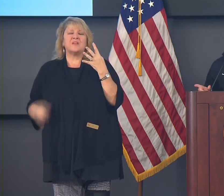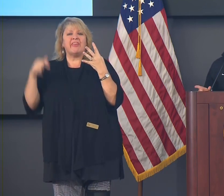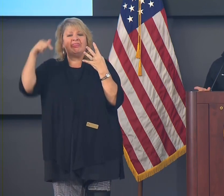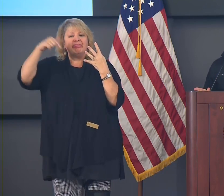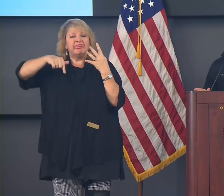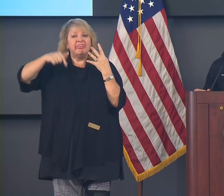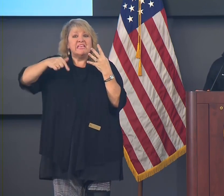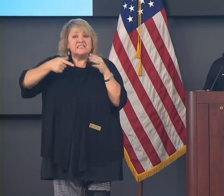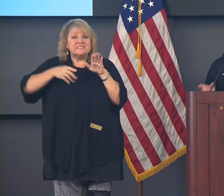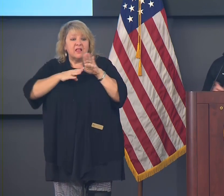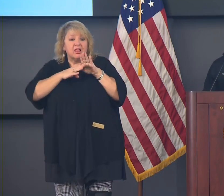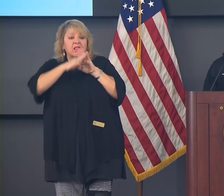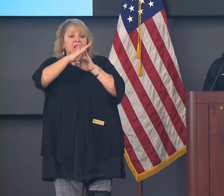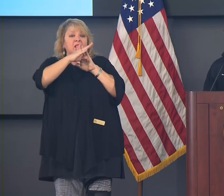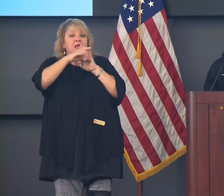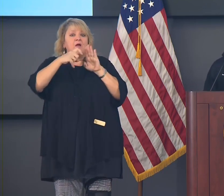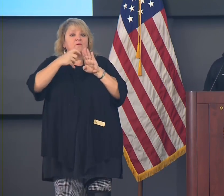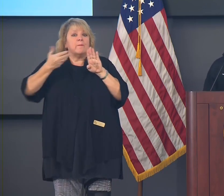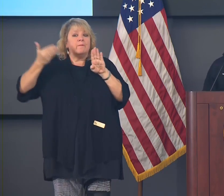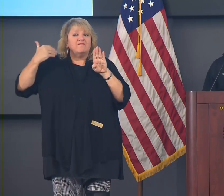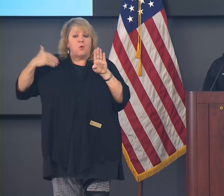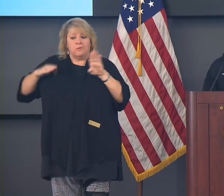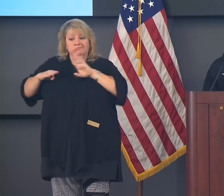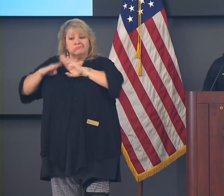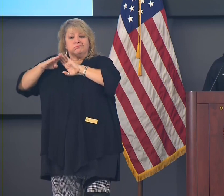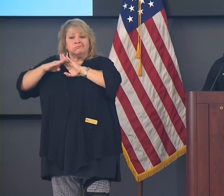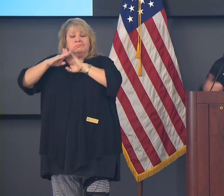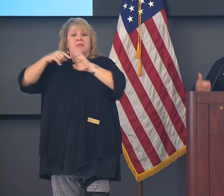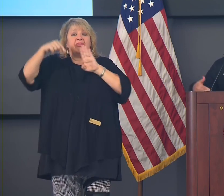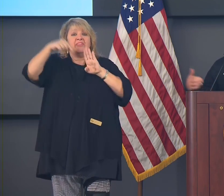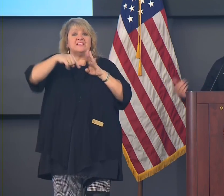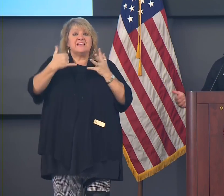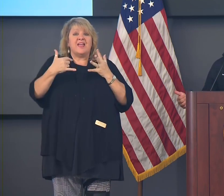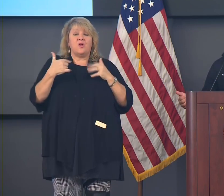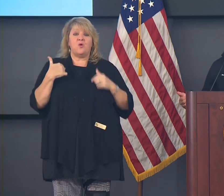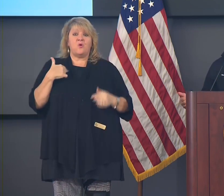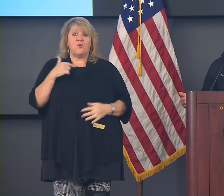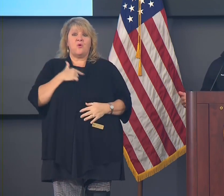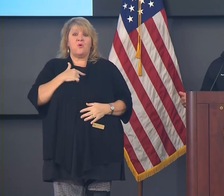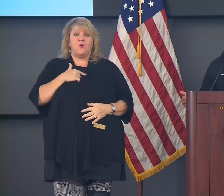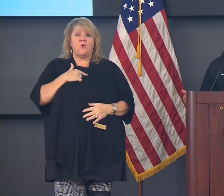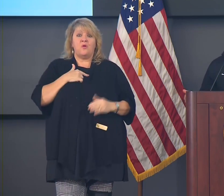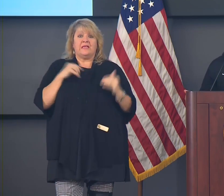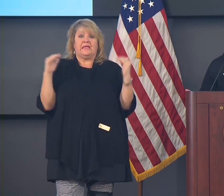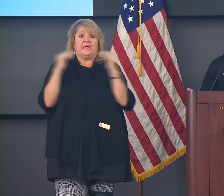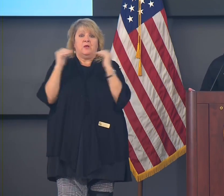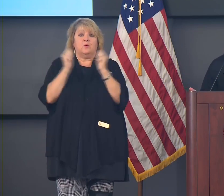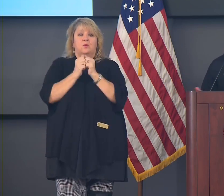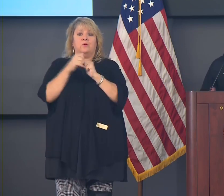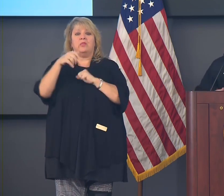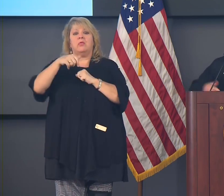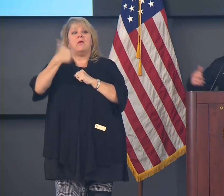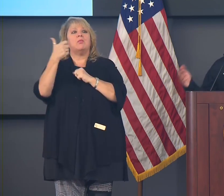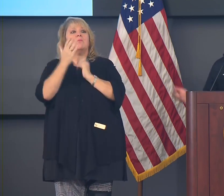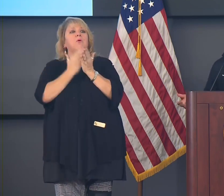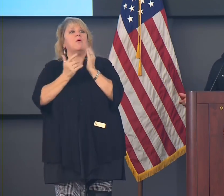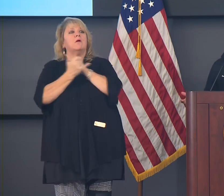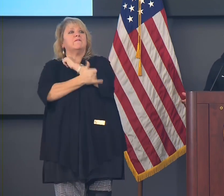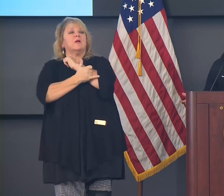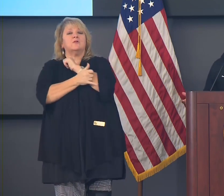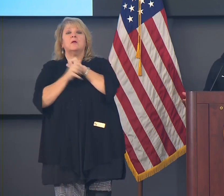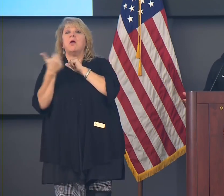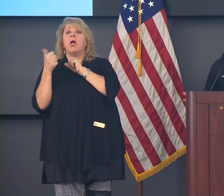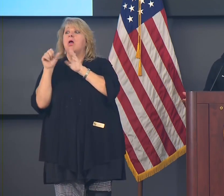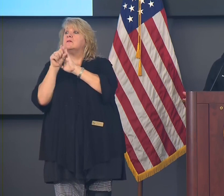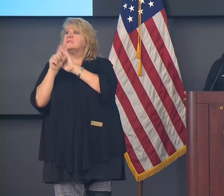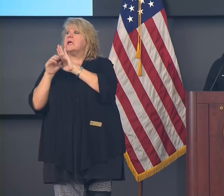about this increase from our previous two is that we are now locked step with the rest of the country. And almost every other state is